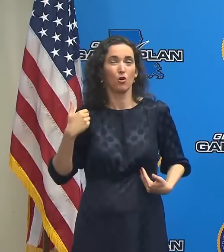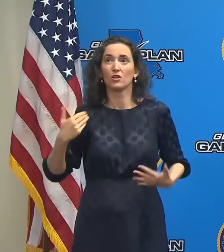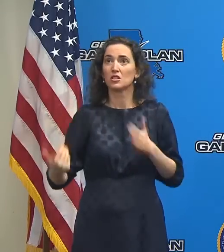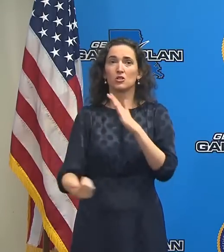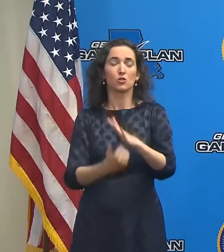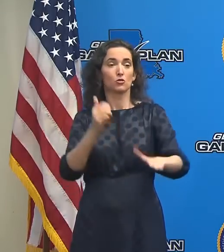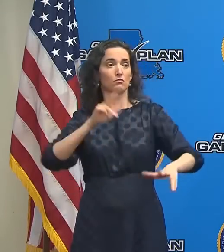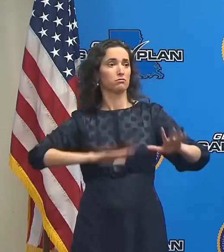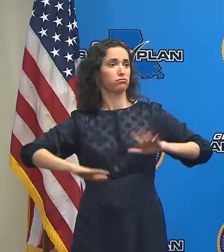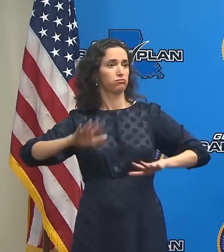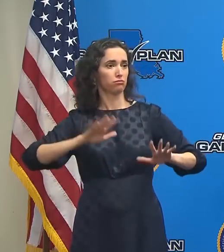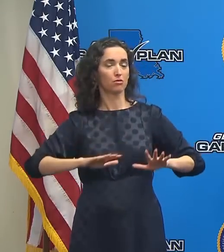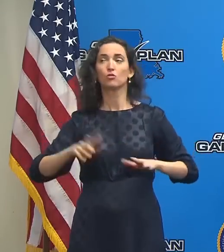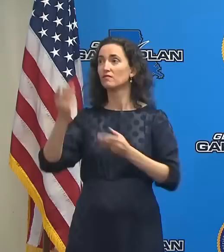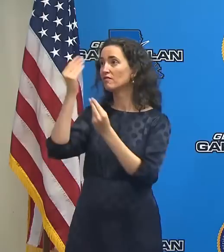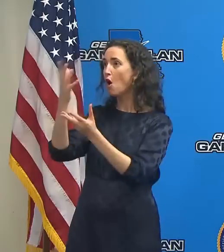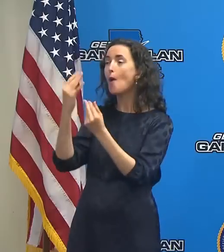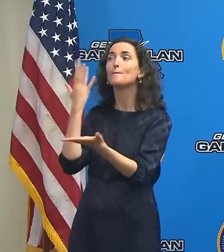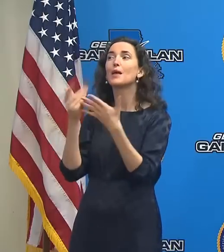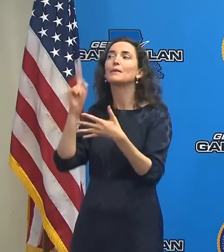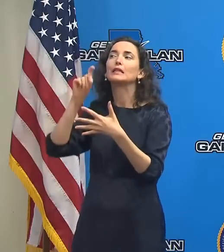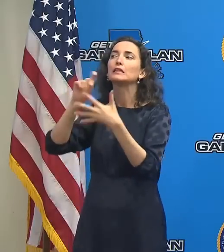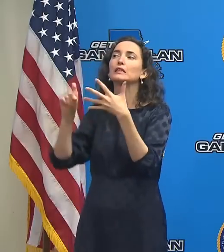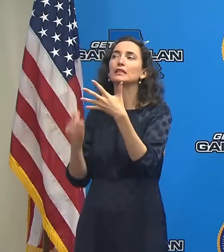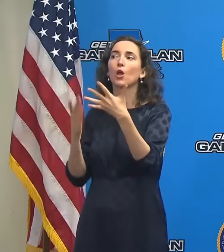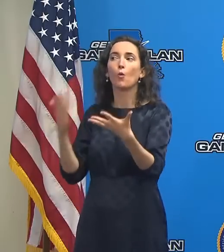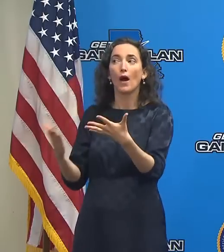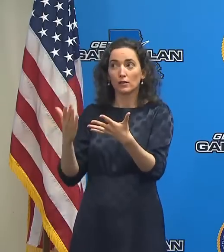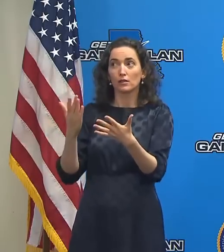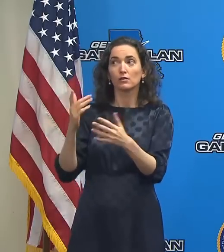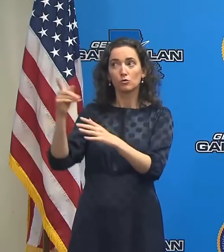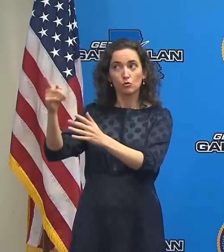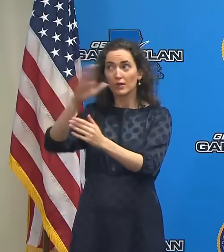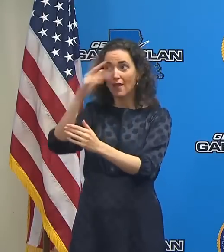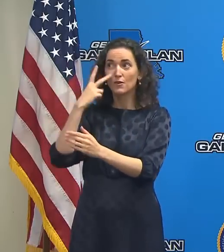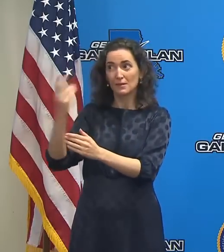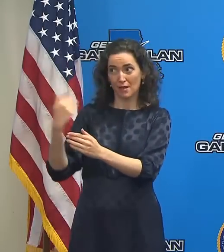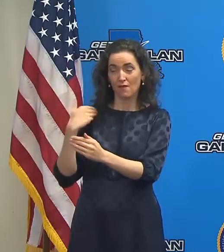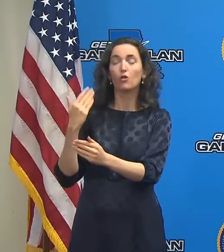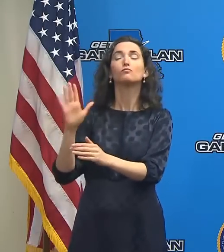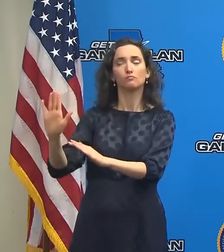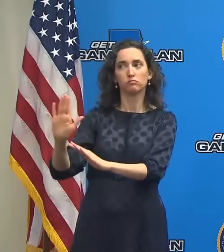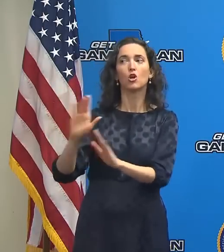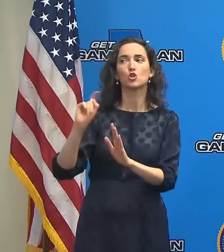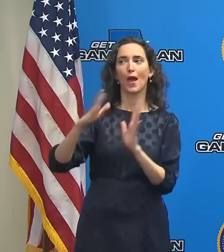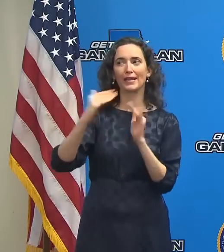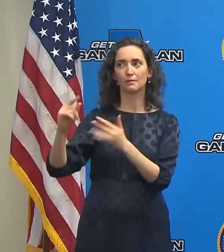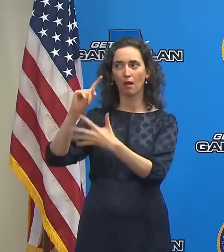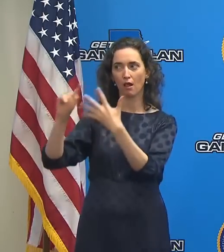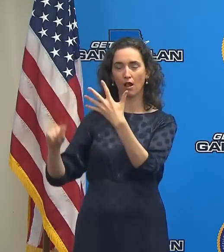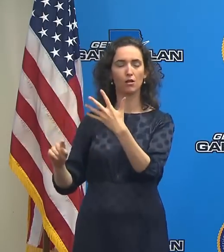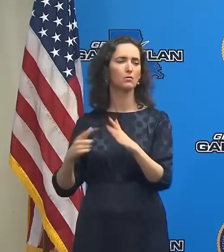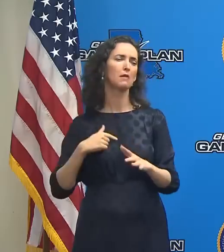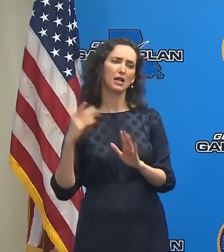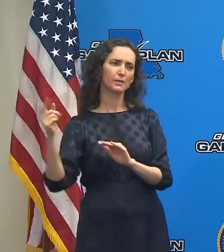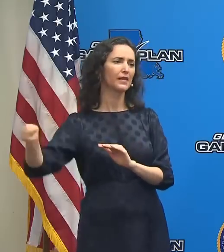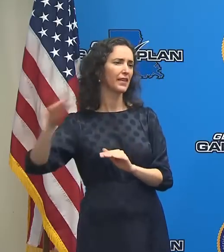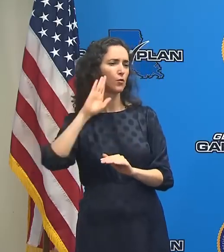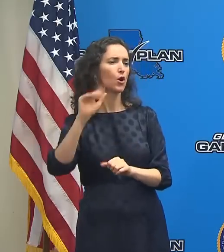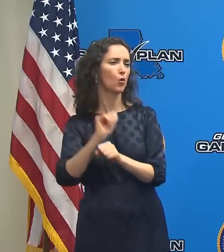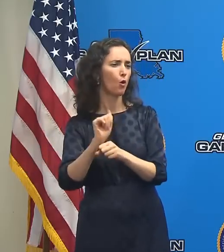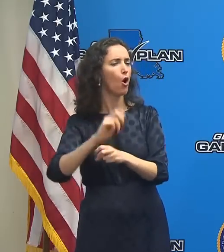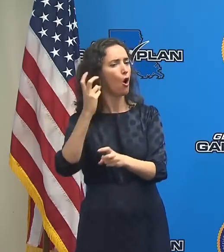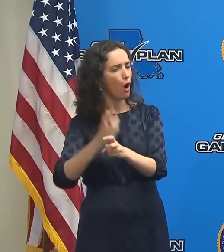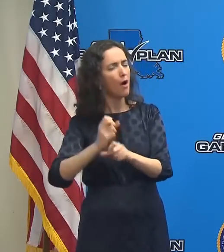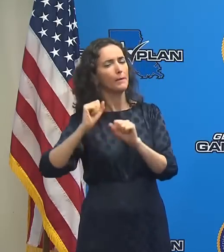And so we were able to have that conversation. And certainly I expect that that they will work as hard as they can to provide whatever